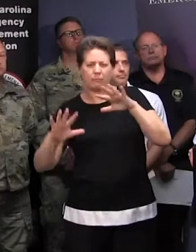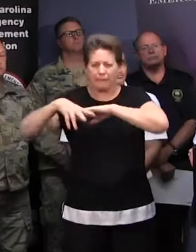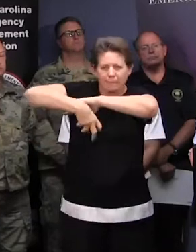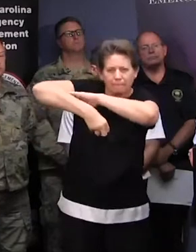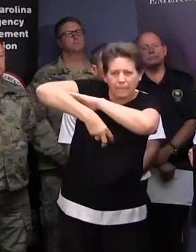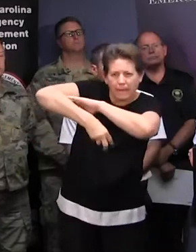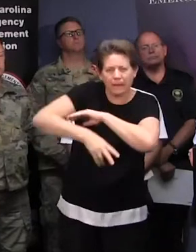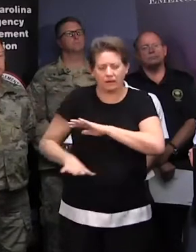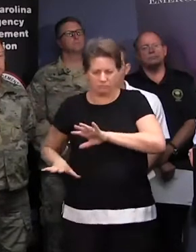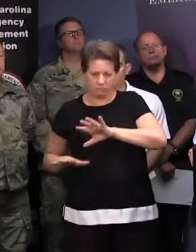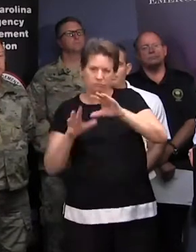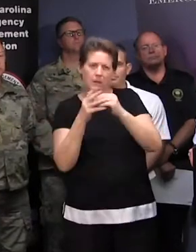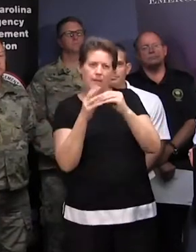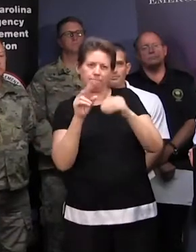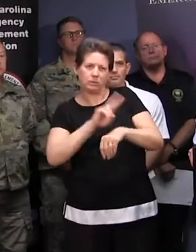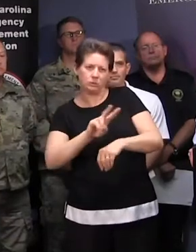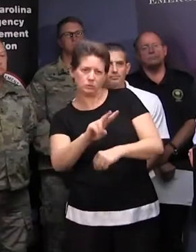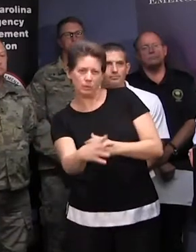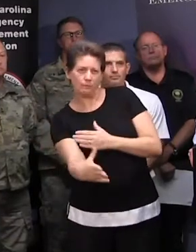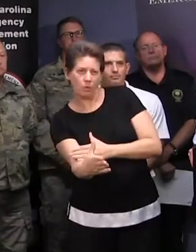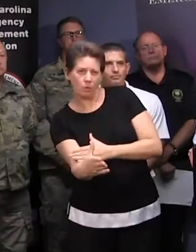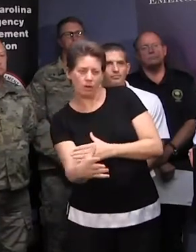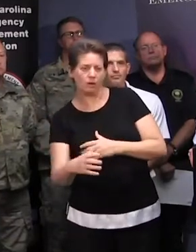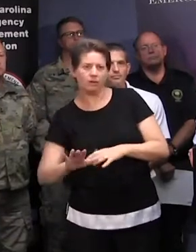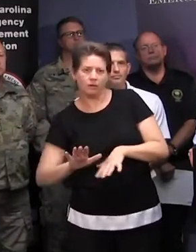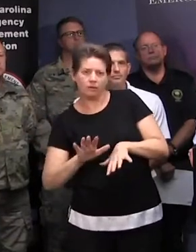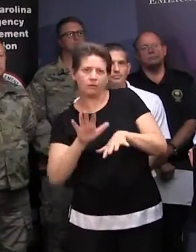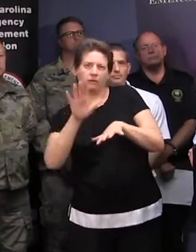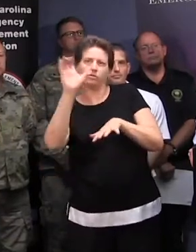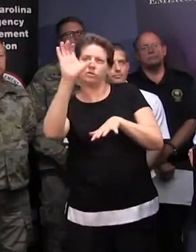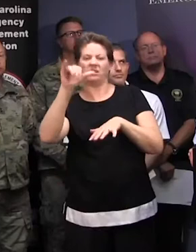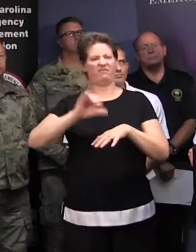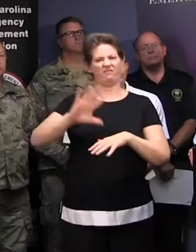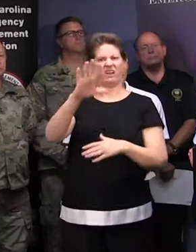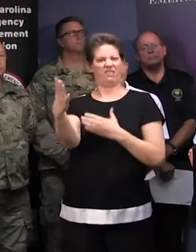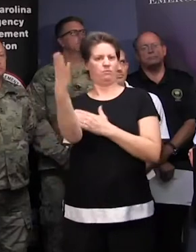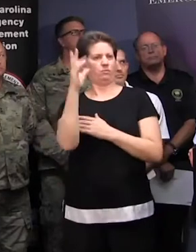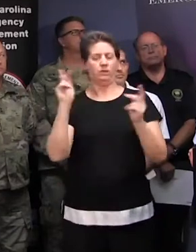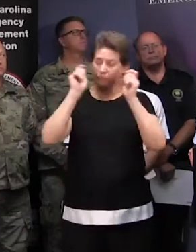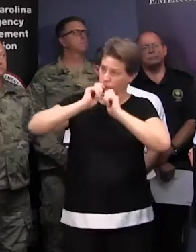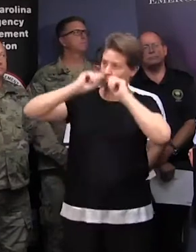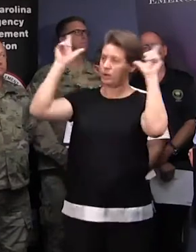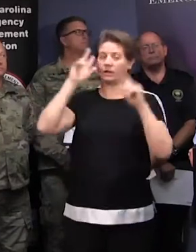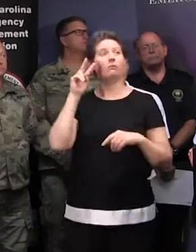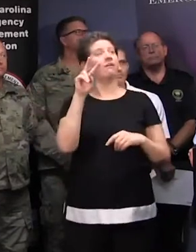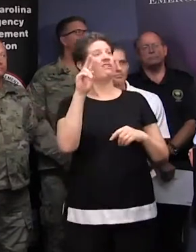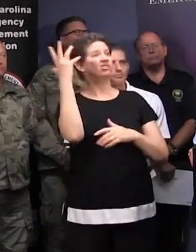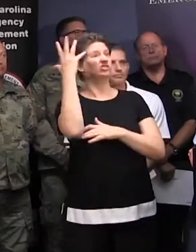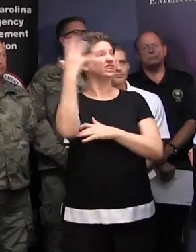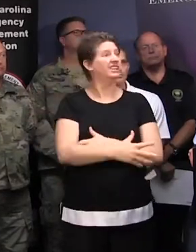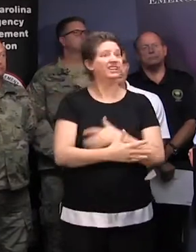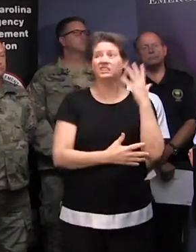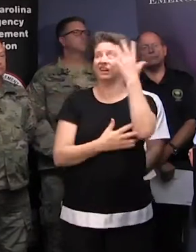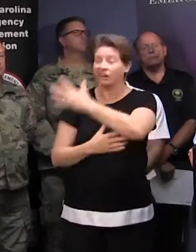Columbia at about 2 a.m., and then it was in Charlotte. By 5 a.m., people were waking up in Charlotte to see the trees knocked down,